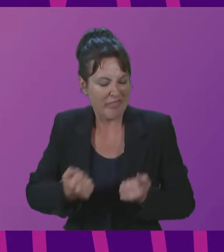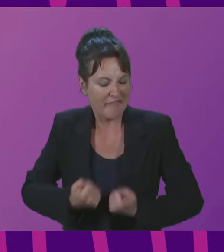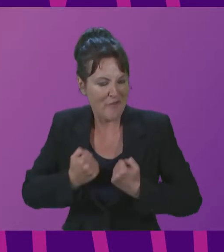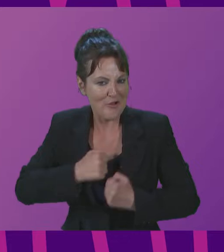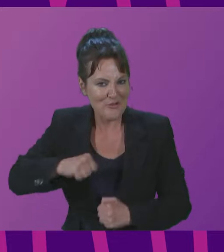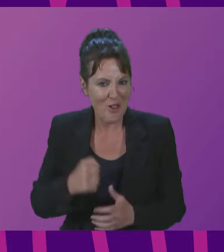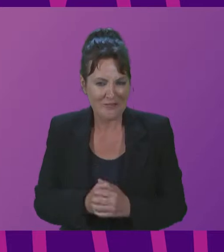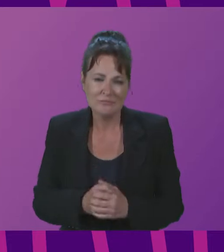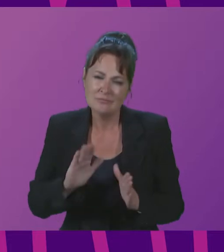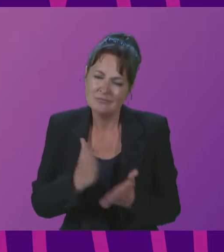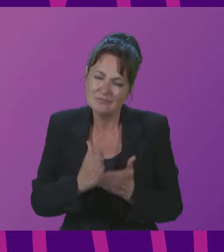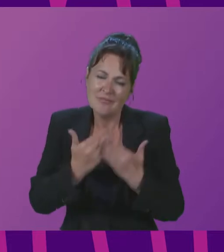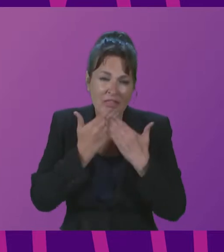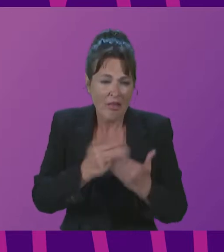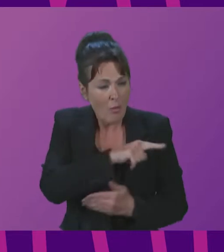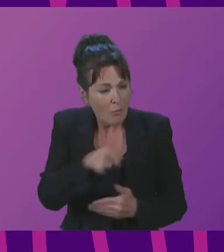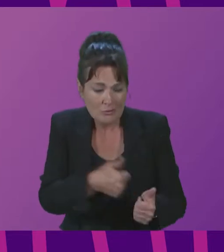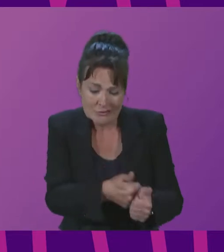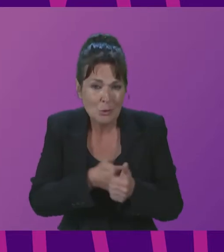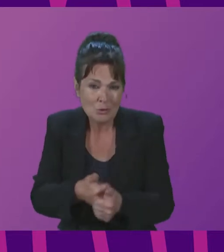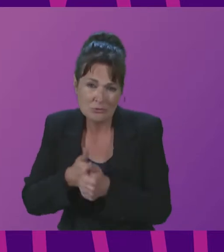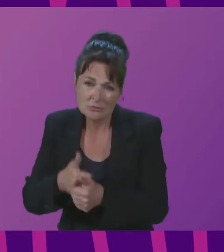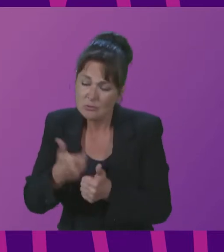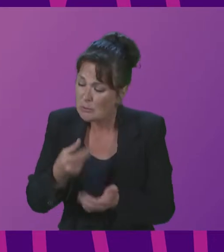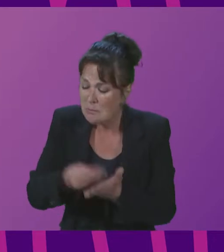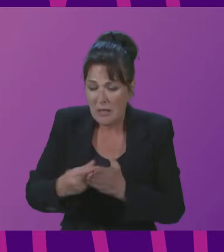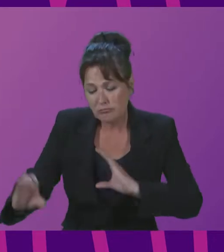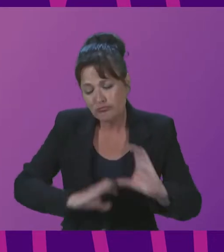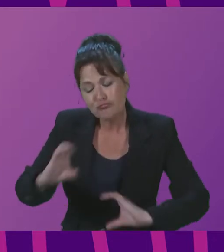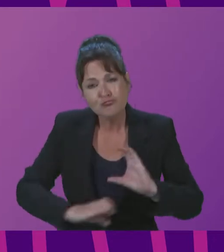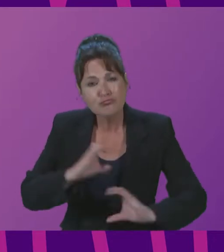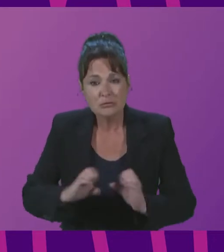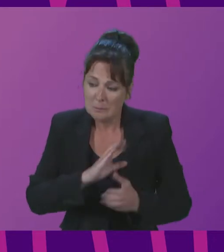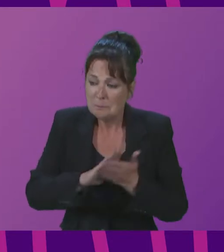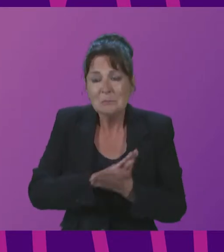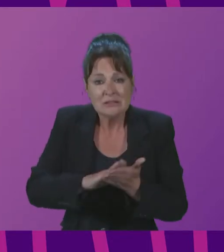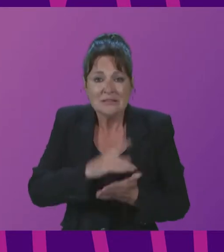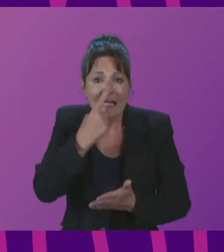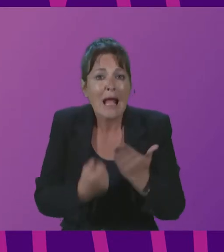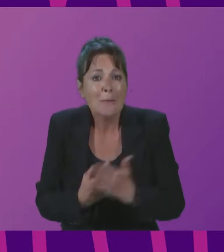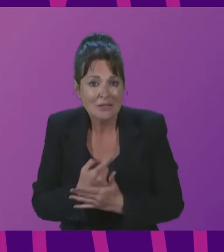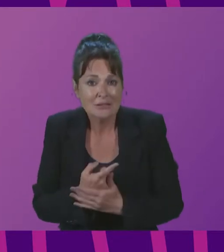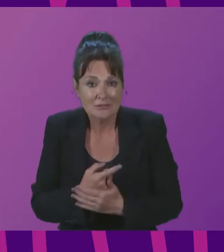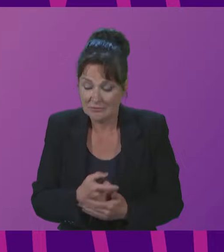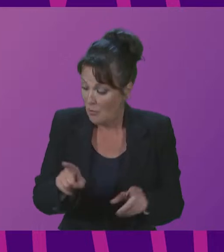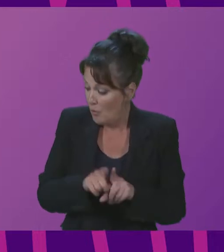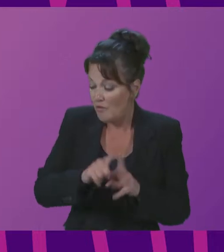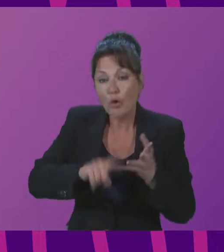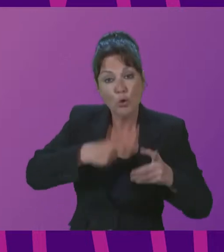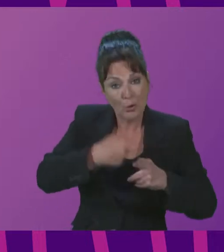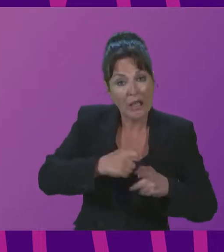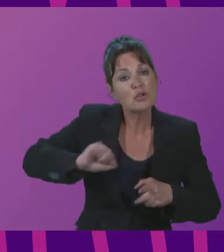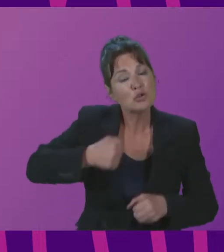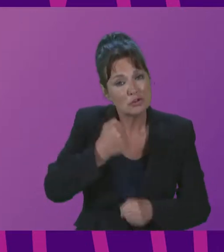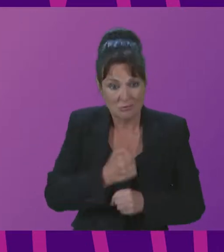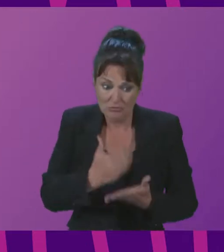we sincerely thank our supporters whose generosity makes this summit happen and affordable for our UK and Scottish governments